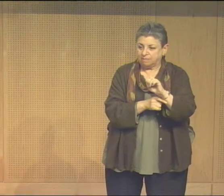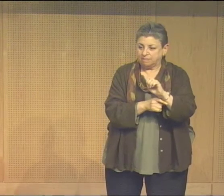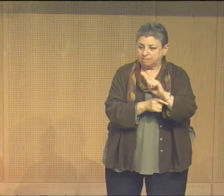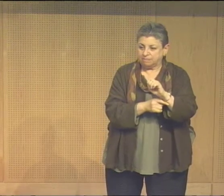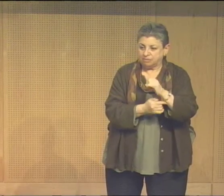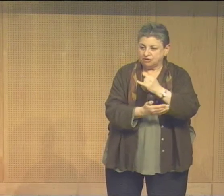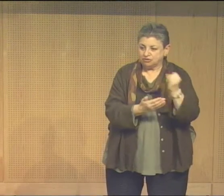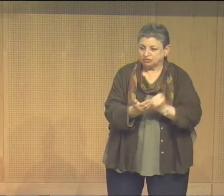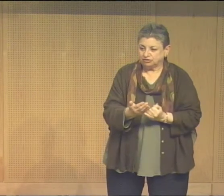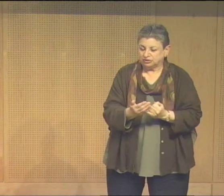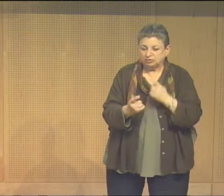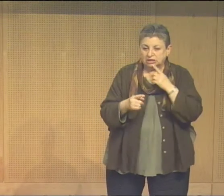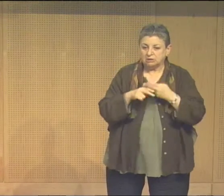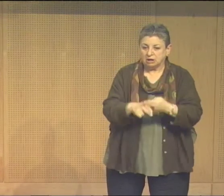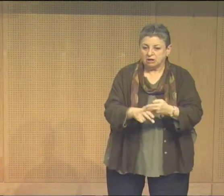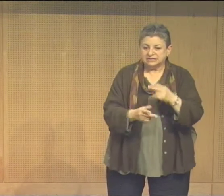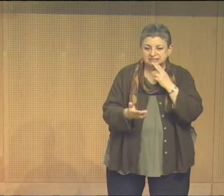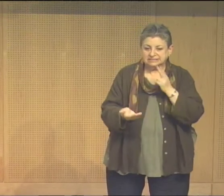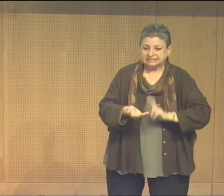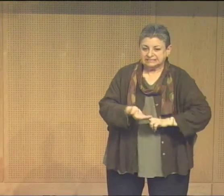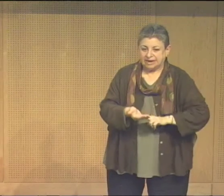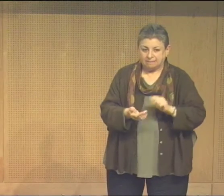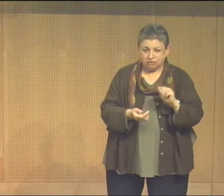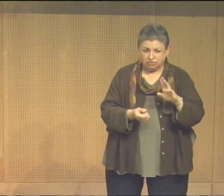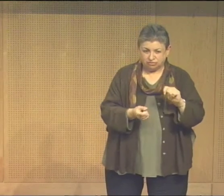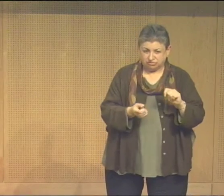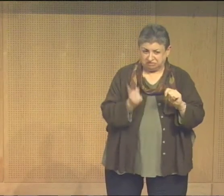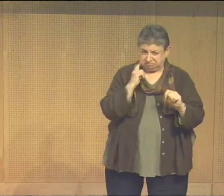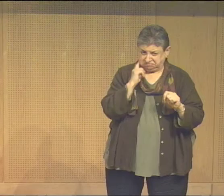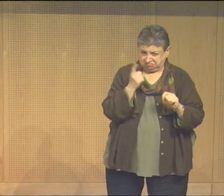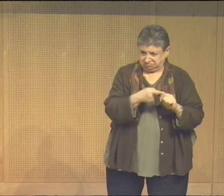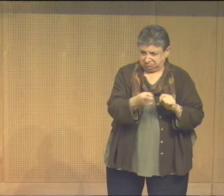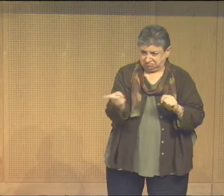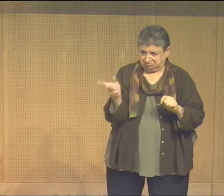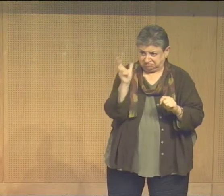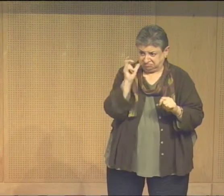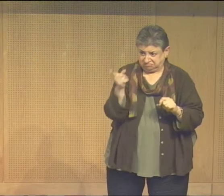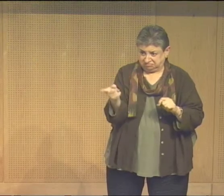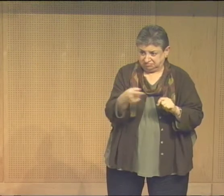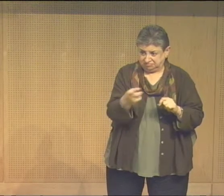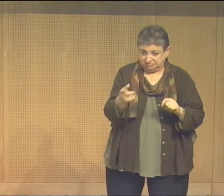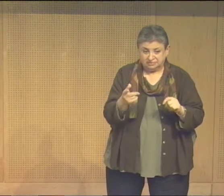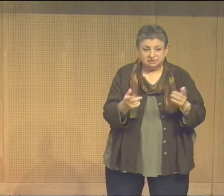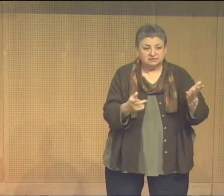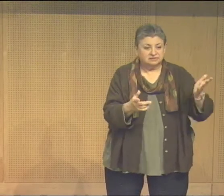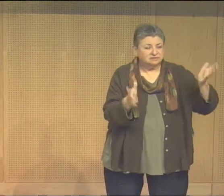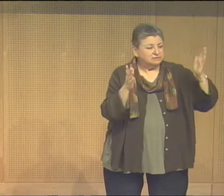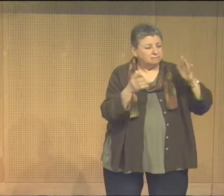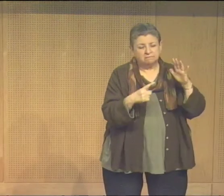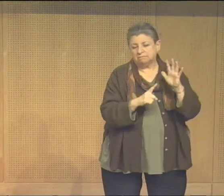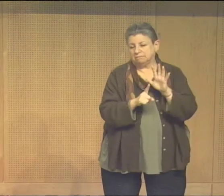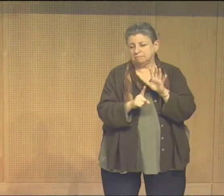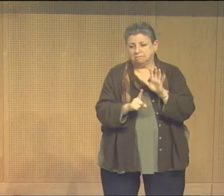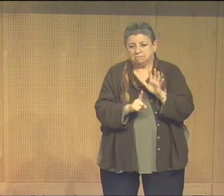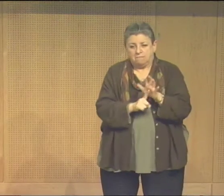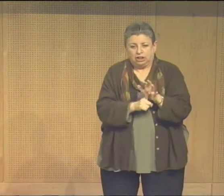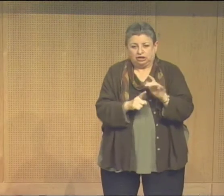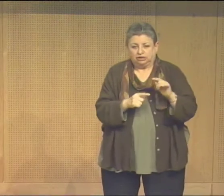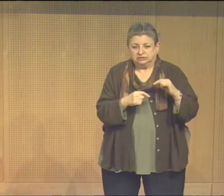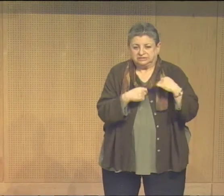is just was drawn on an envelope it's supposed to be like a stamp an idea for a stamp